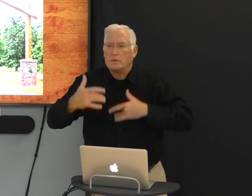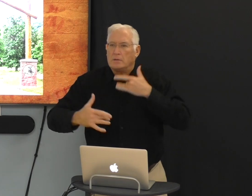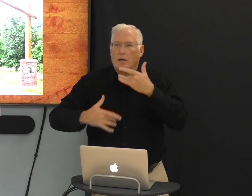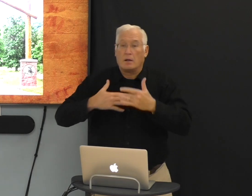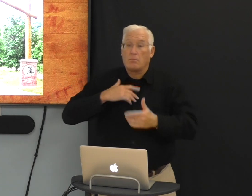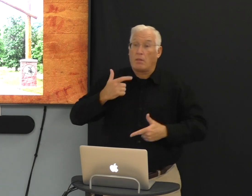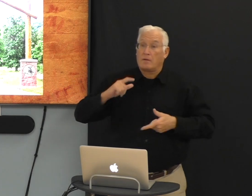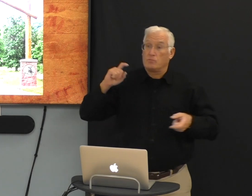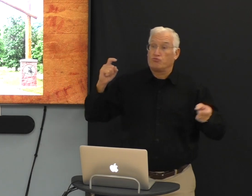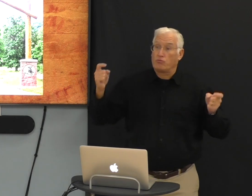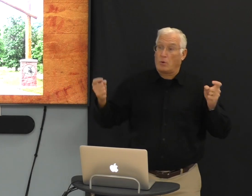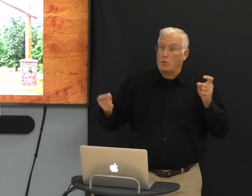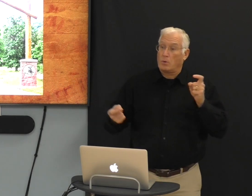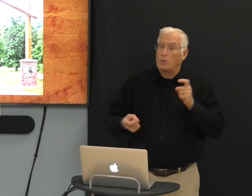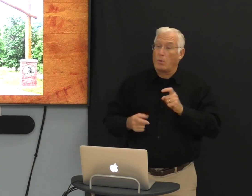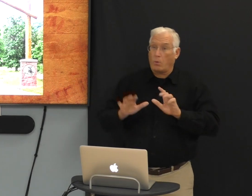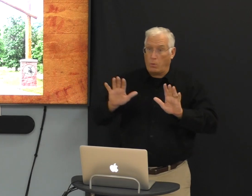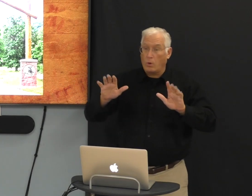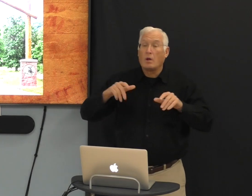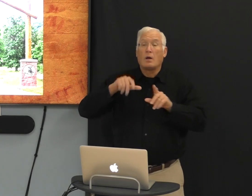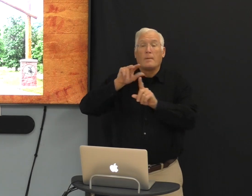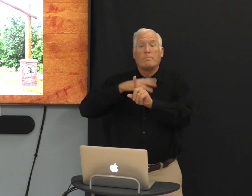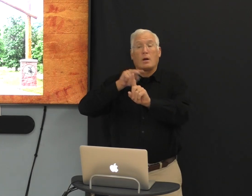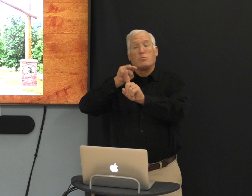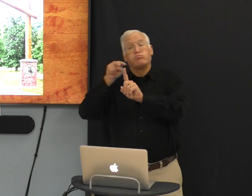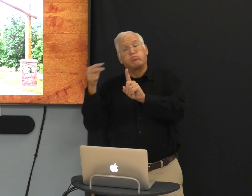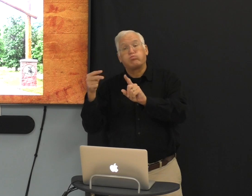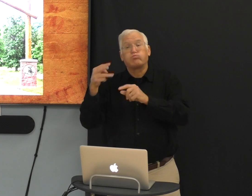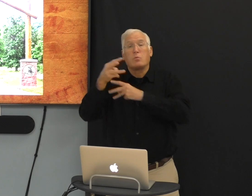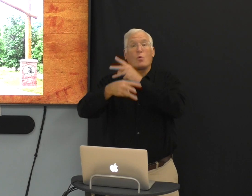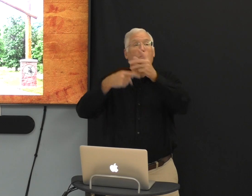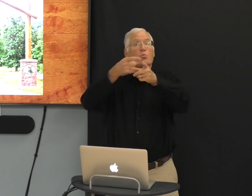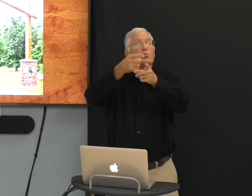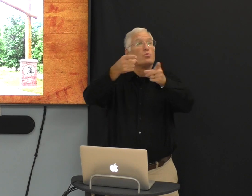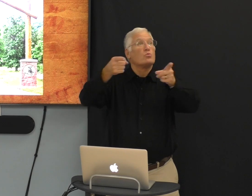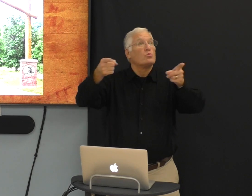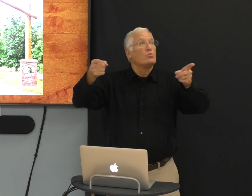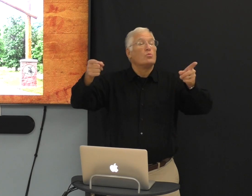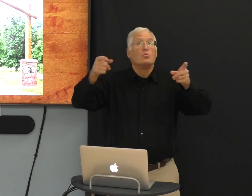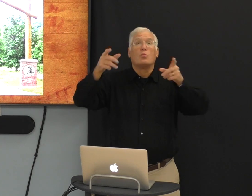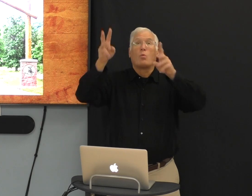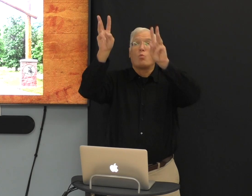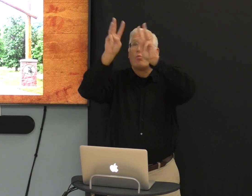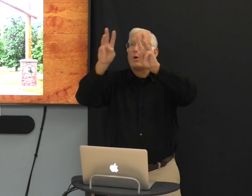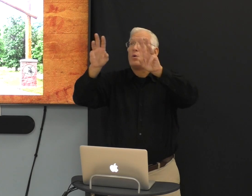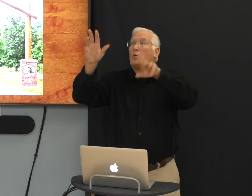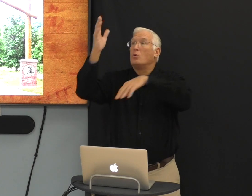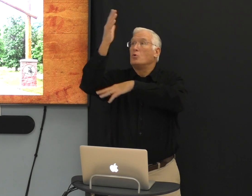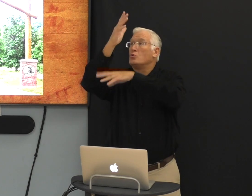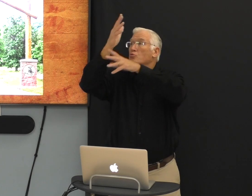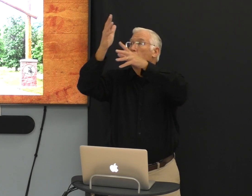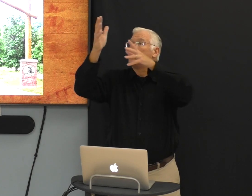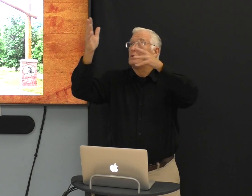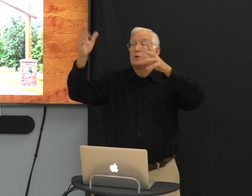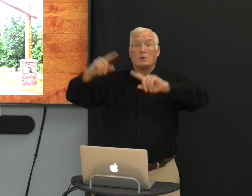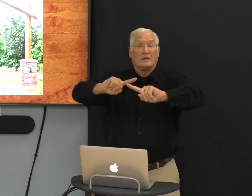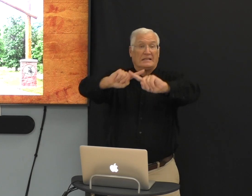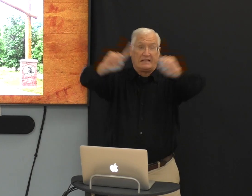I was so excited that my life was changed in that moment. And my perspective of the world, the weather,